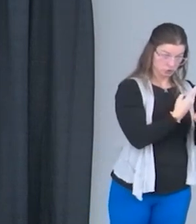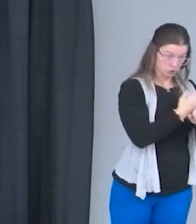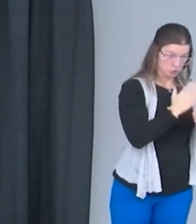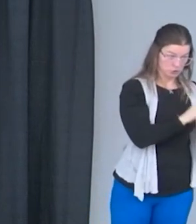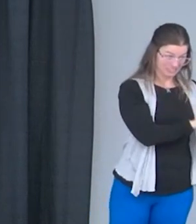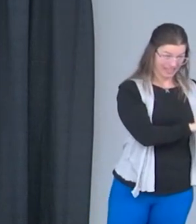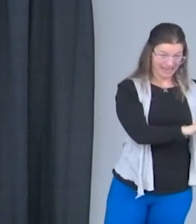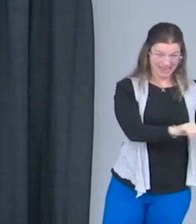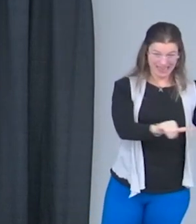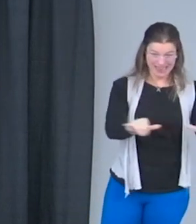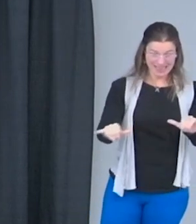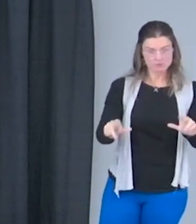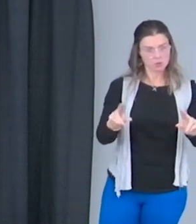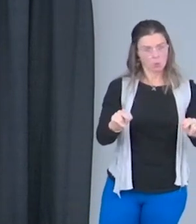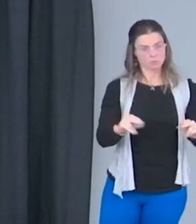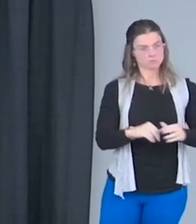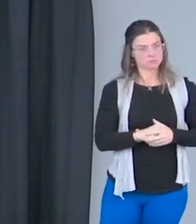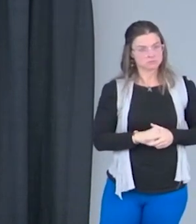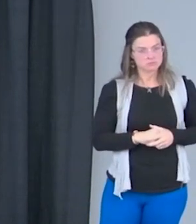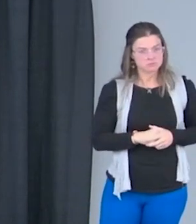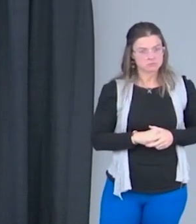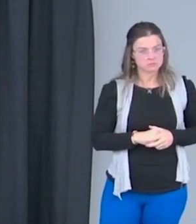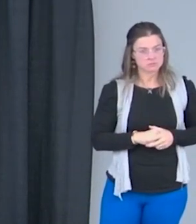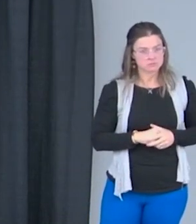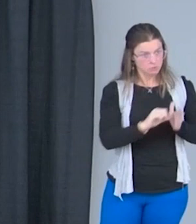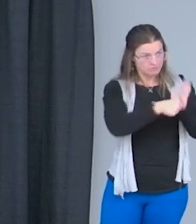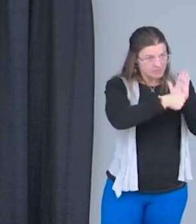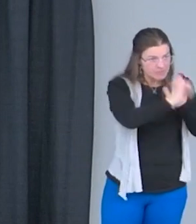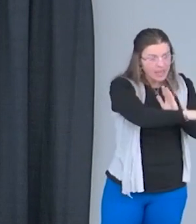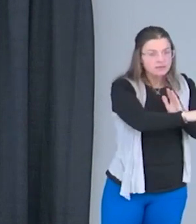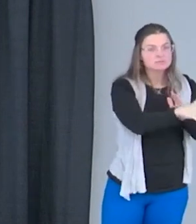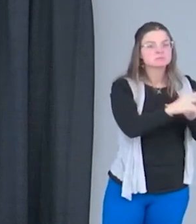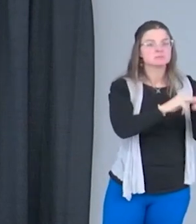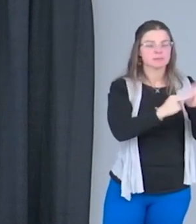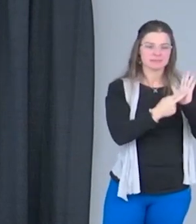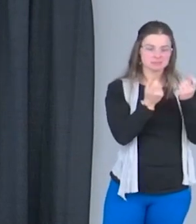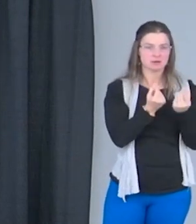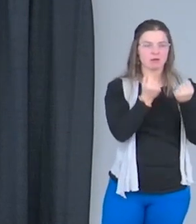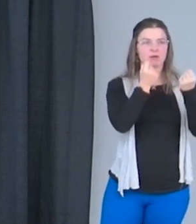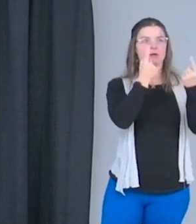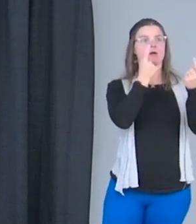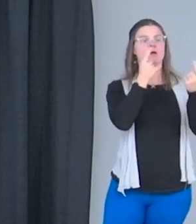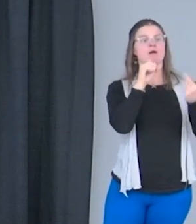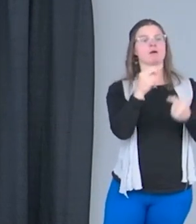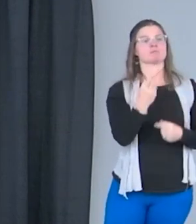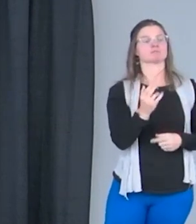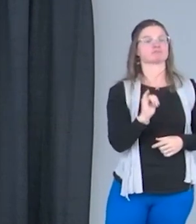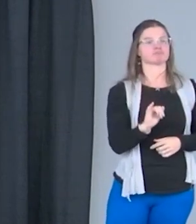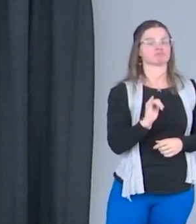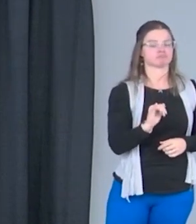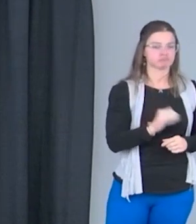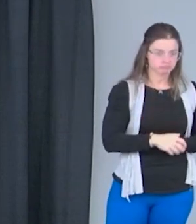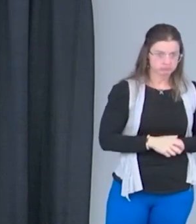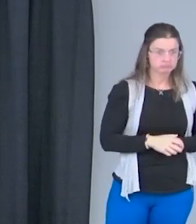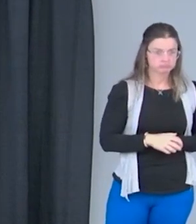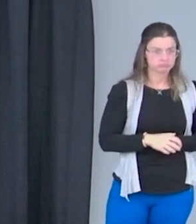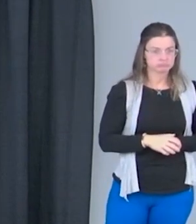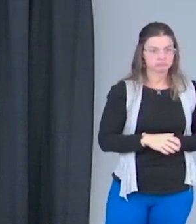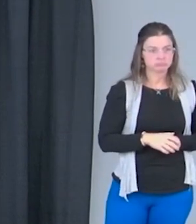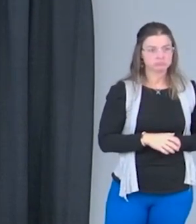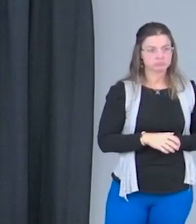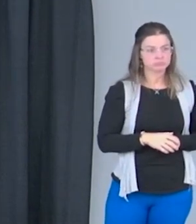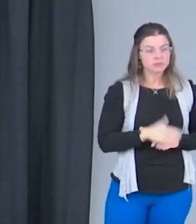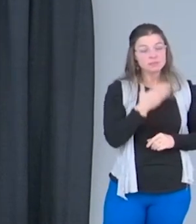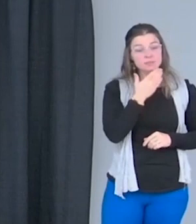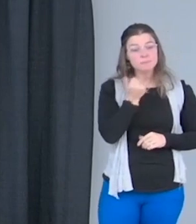So, having to be able to put emphasis on that will create understanding, right? Like, and so, best thing I could